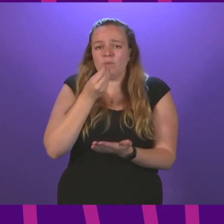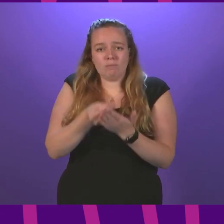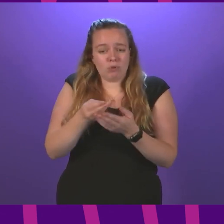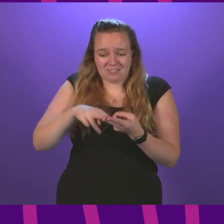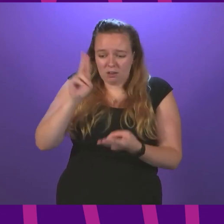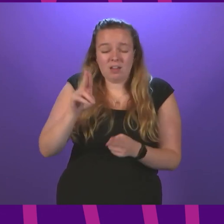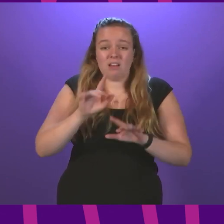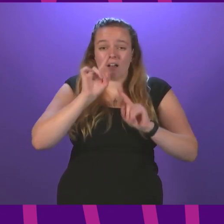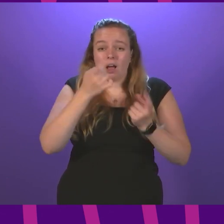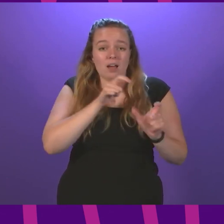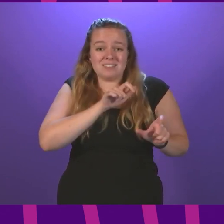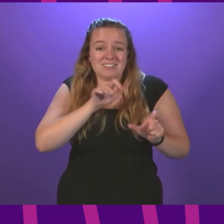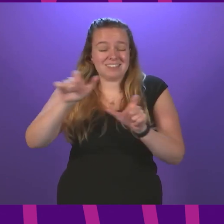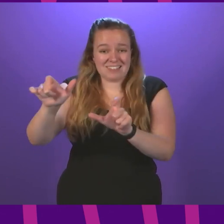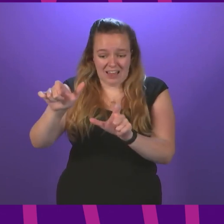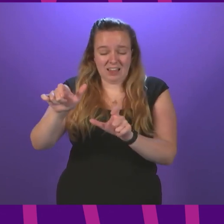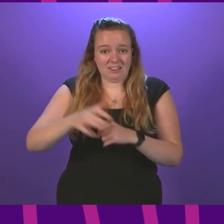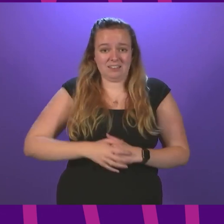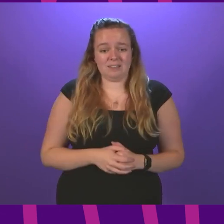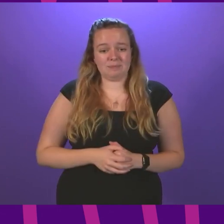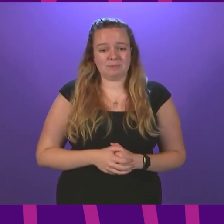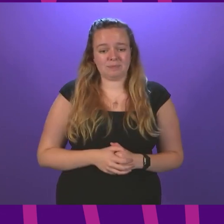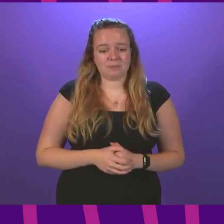unsustainable for that position to hold.